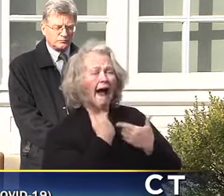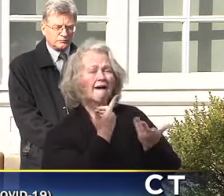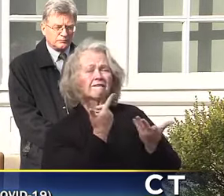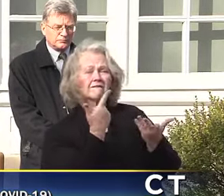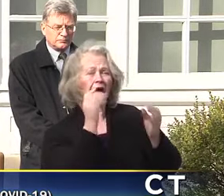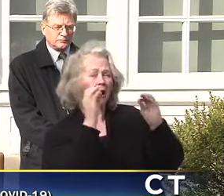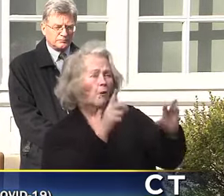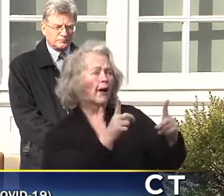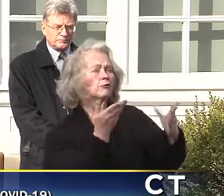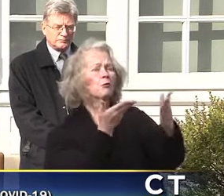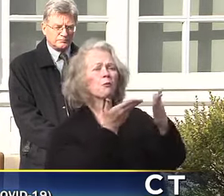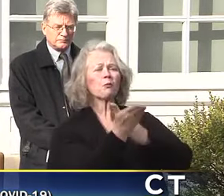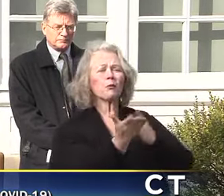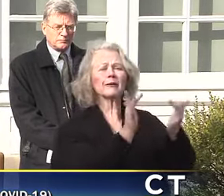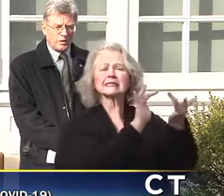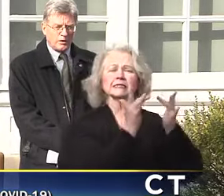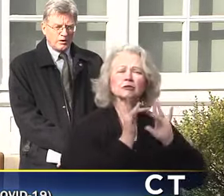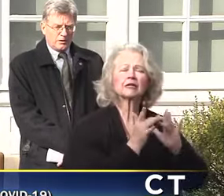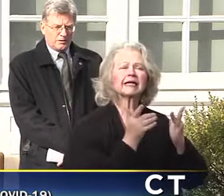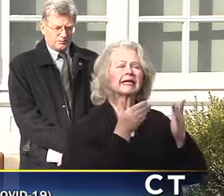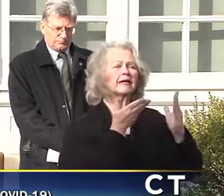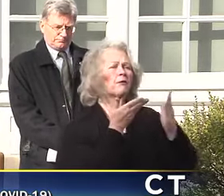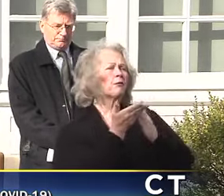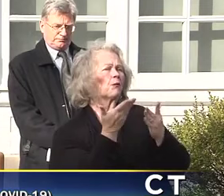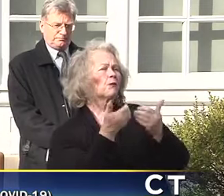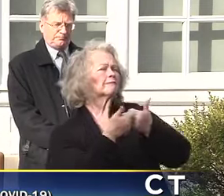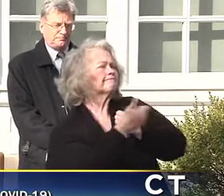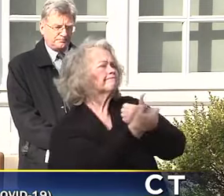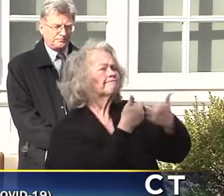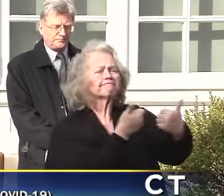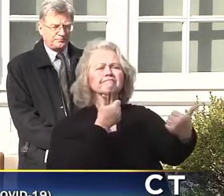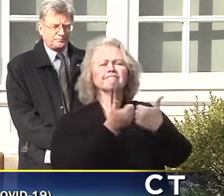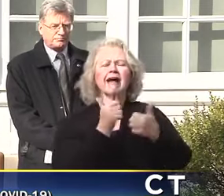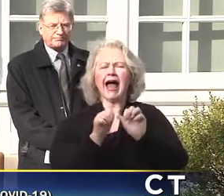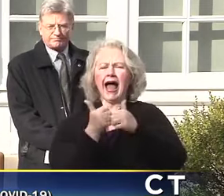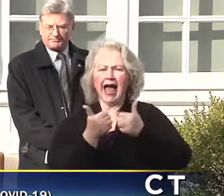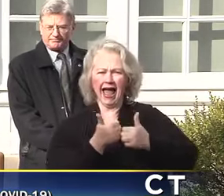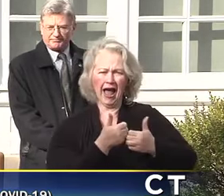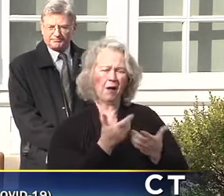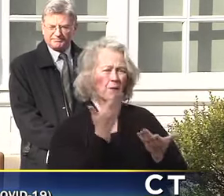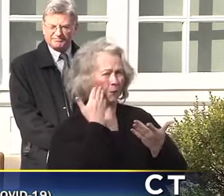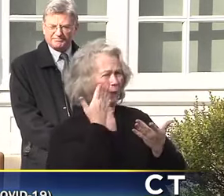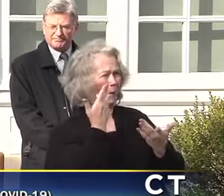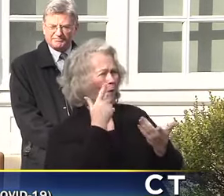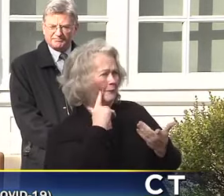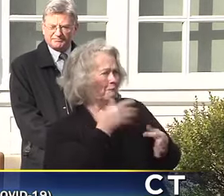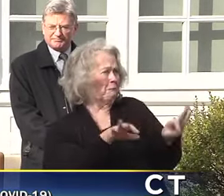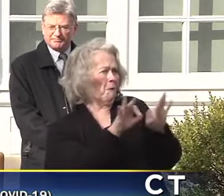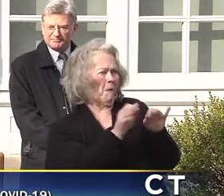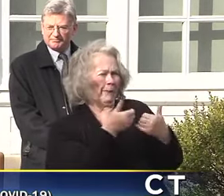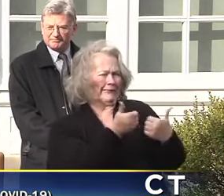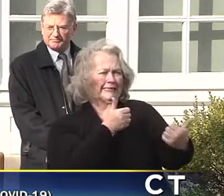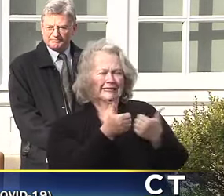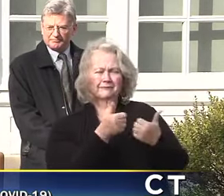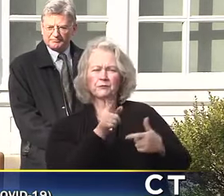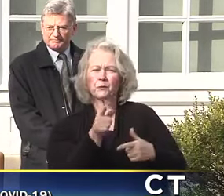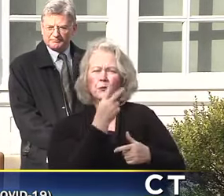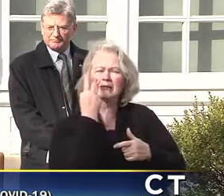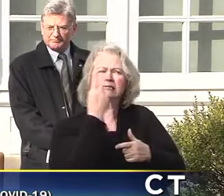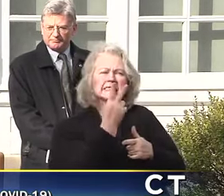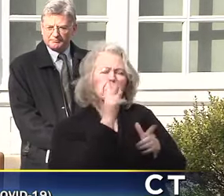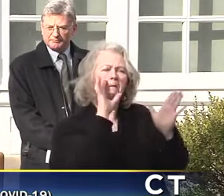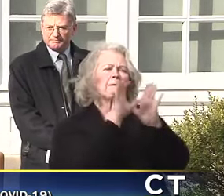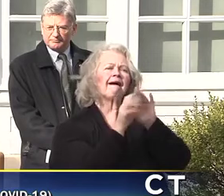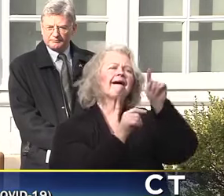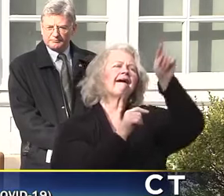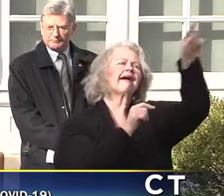care of social distancing. You know, I know you see the pictures coming over from places like Italy, and